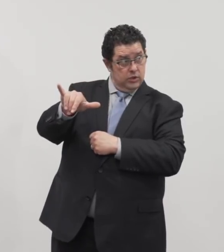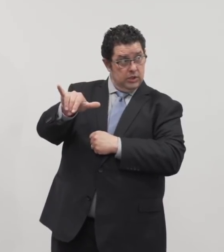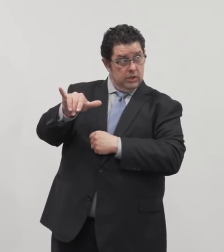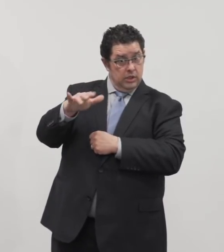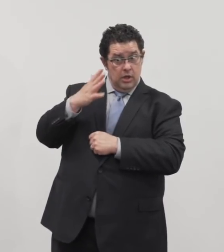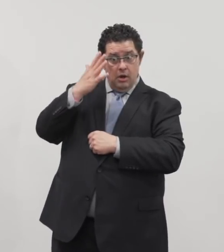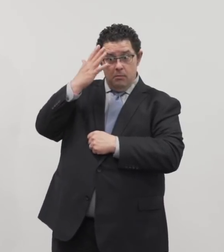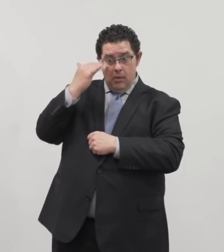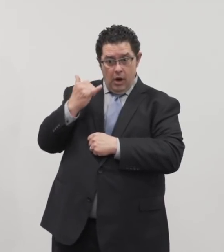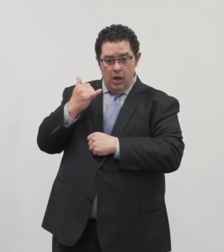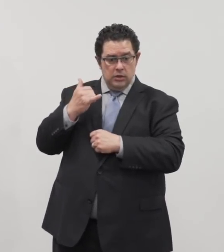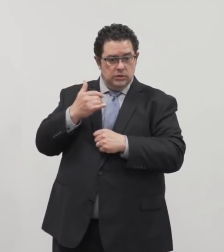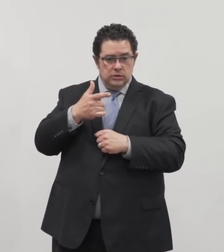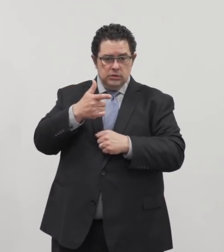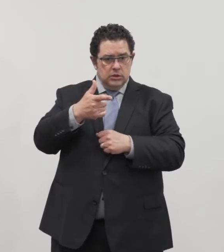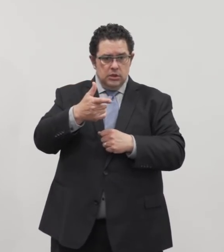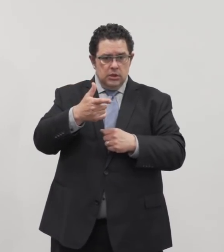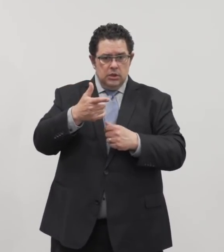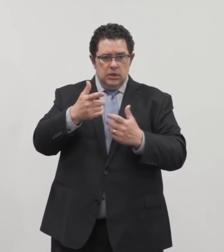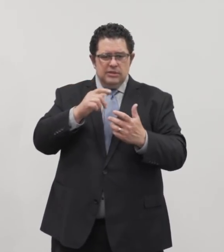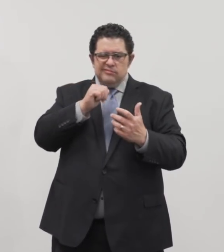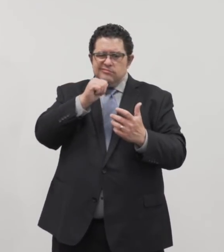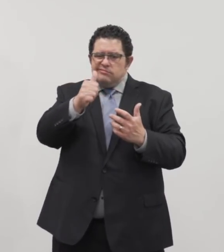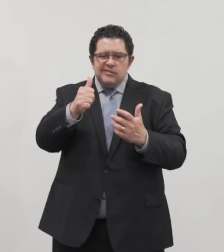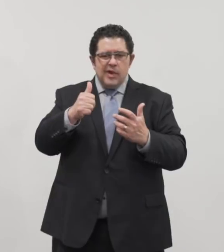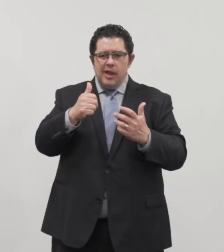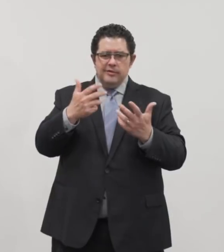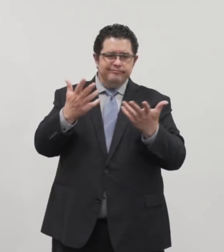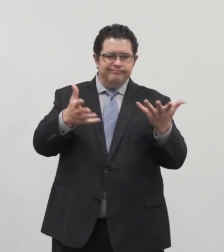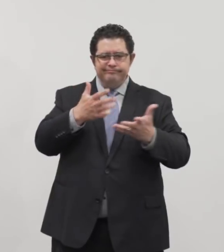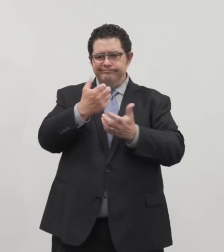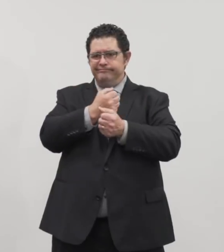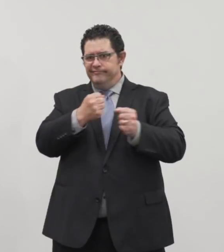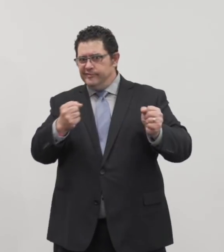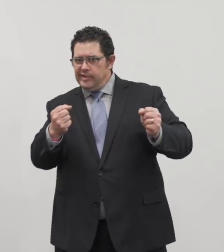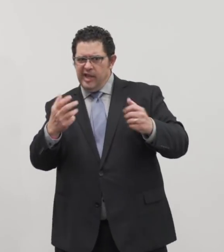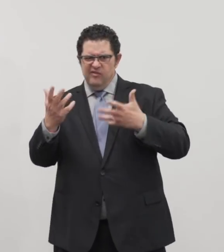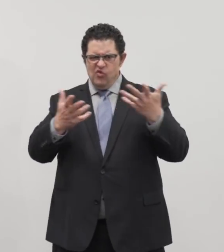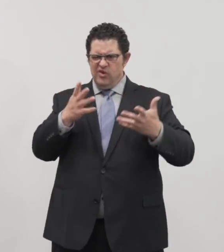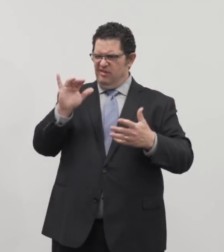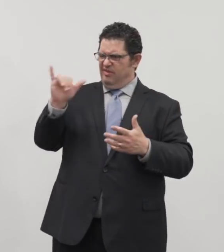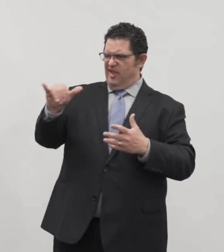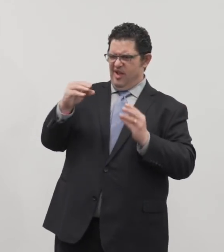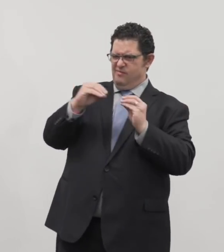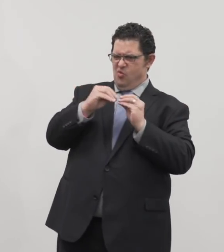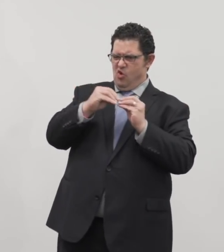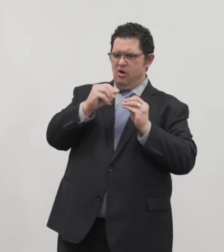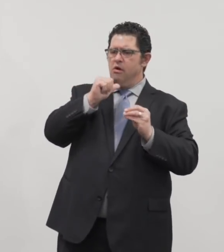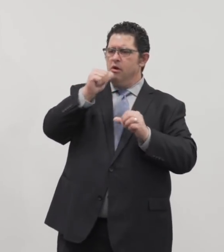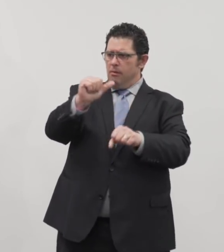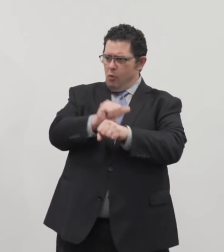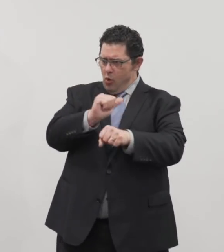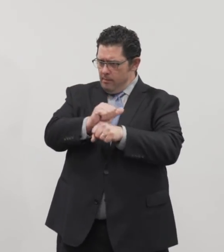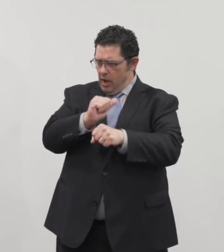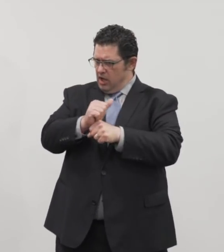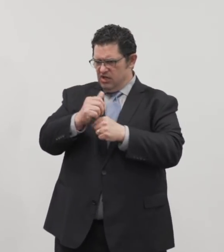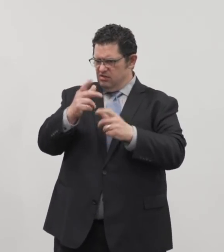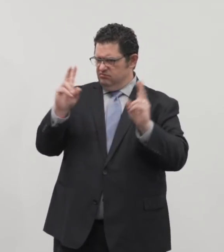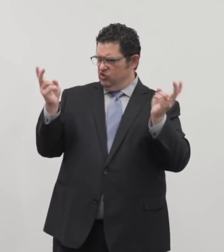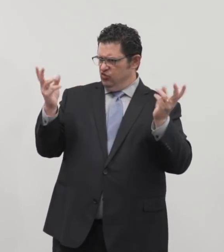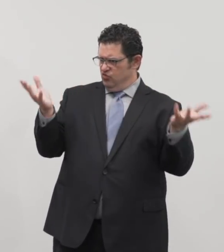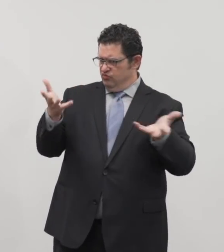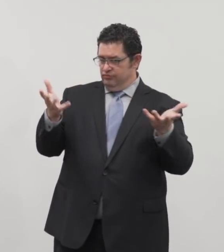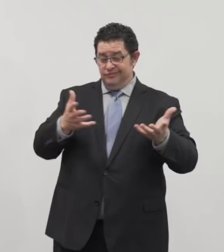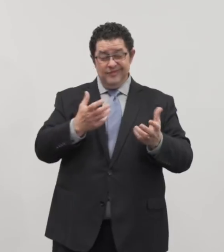unconducive for them to come in, or would that be more of a state issue since they handle unemployment? Well, there are many new